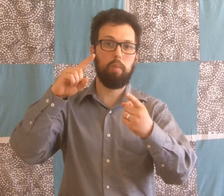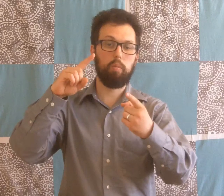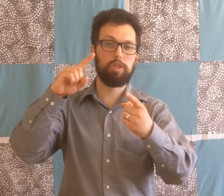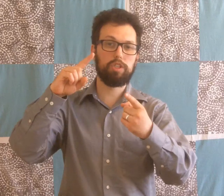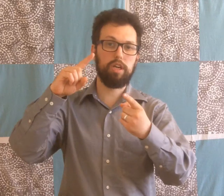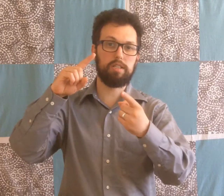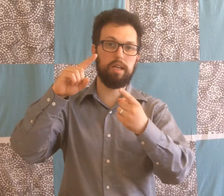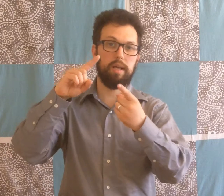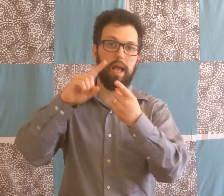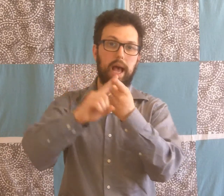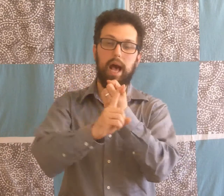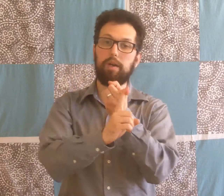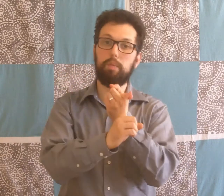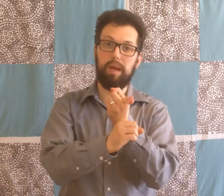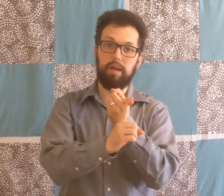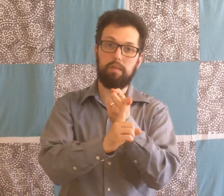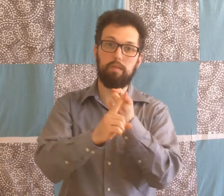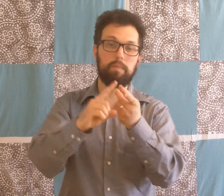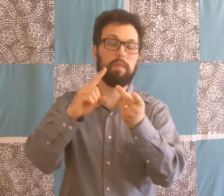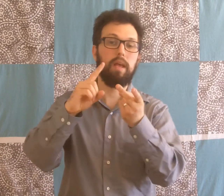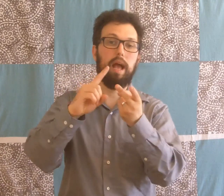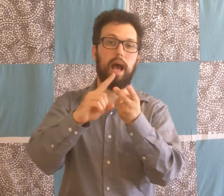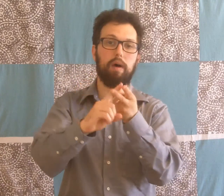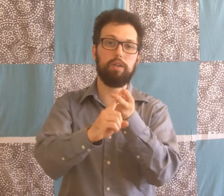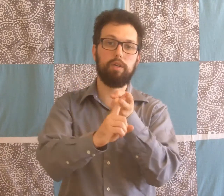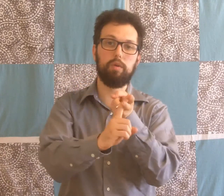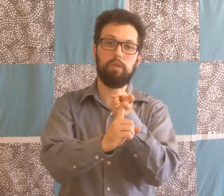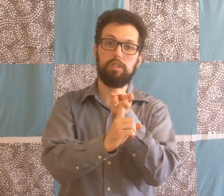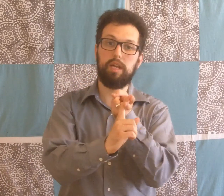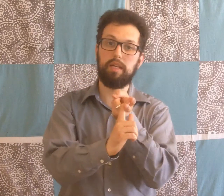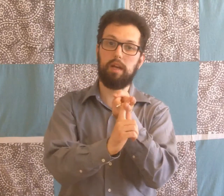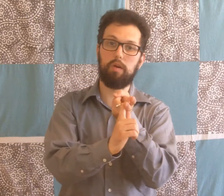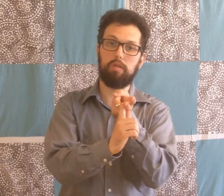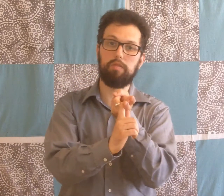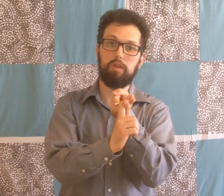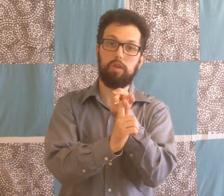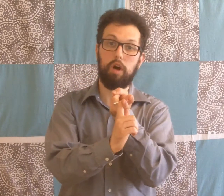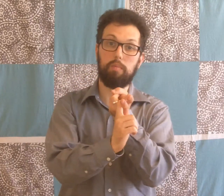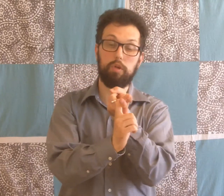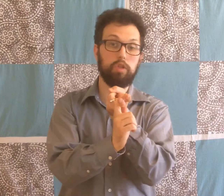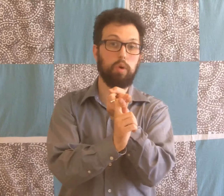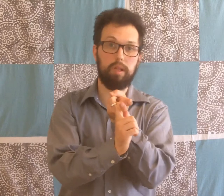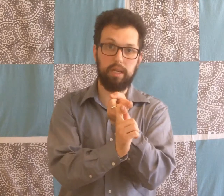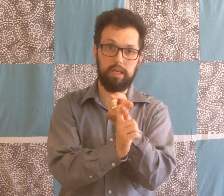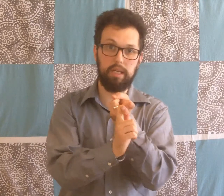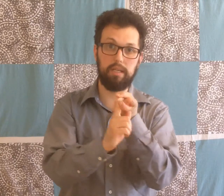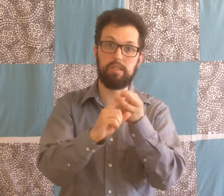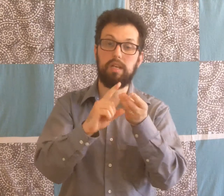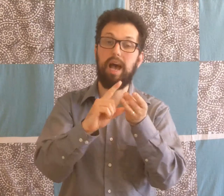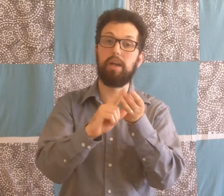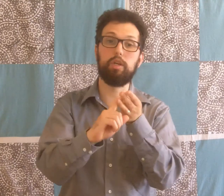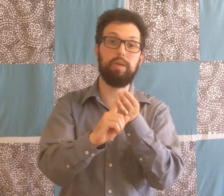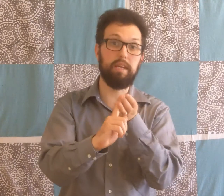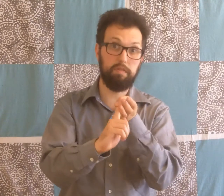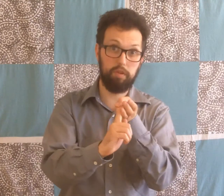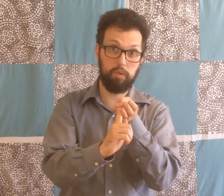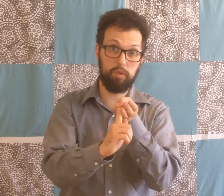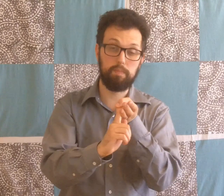We're discussing how do you bathe? How do you take care of your toileting needs? How do you eat food?